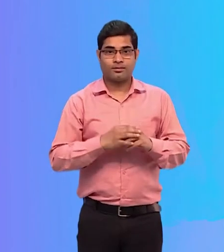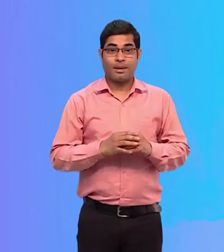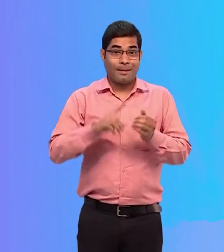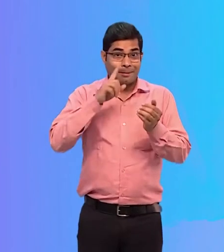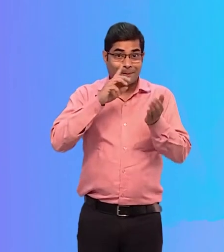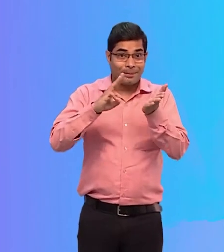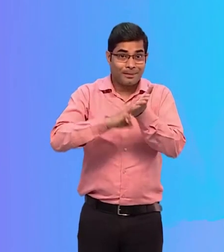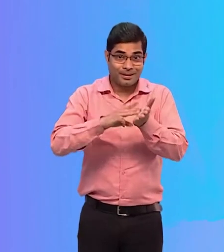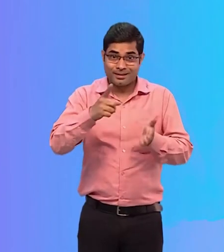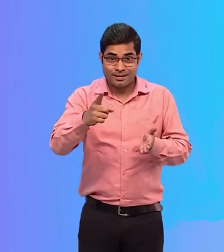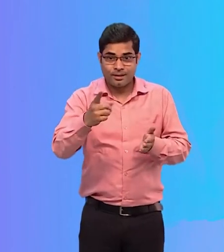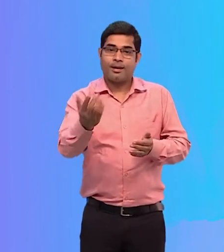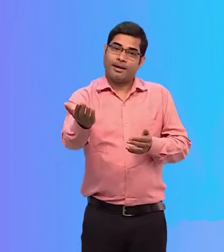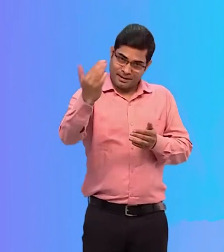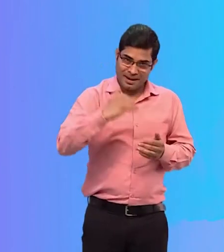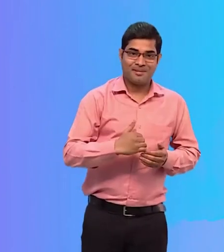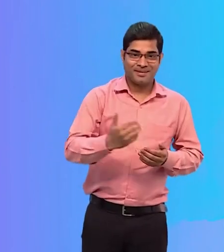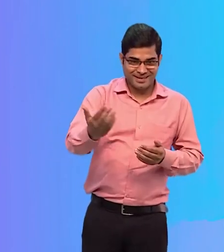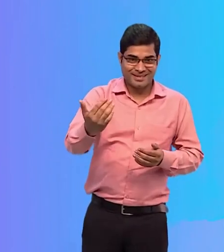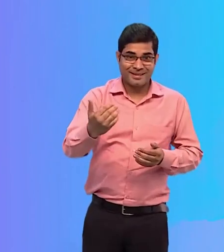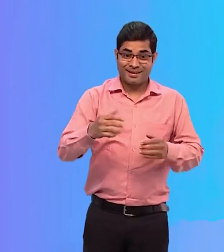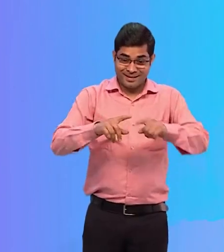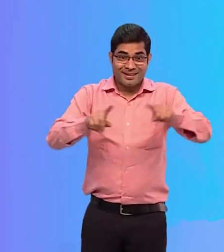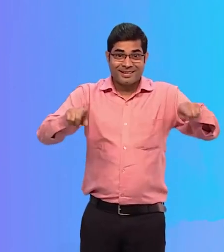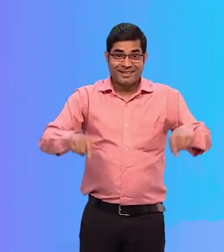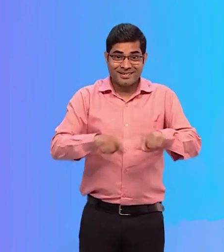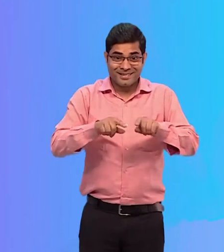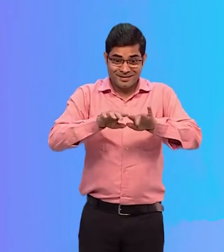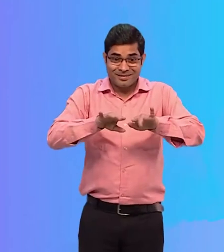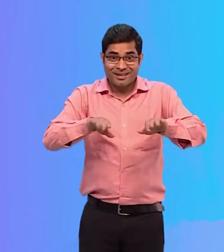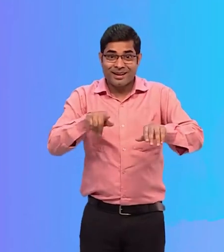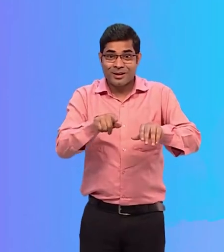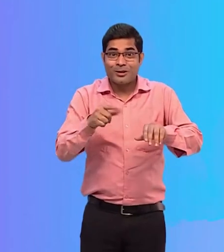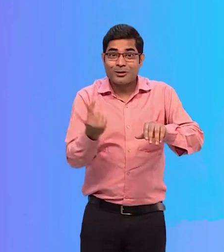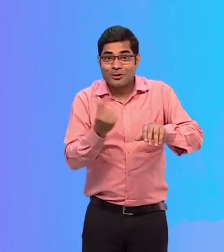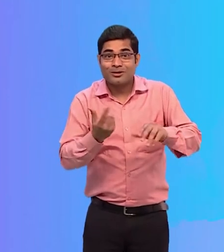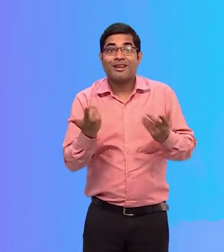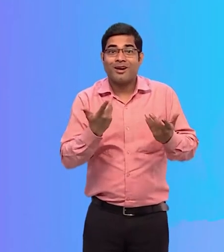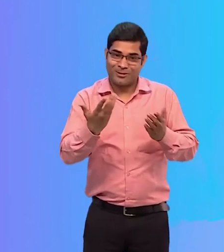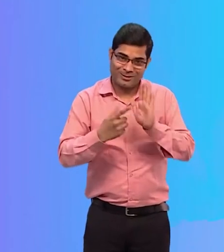Maya is asked to come up and show how the braille keyboard is used.